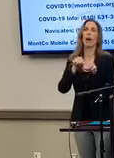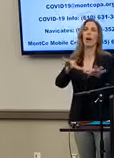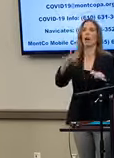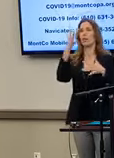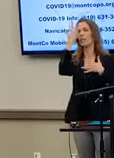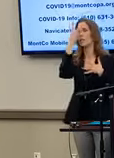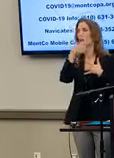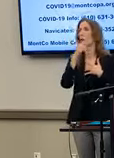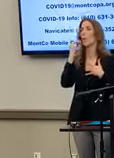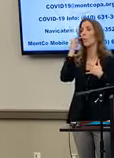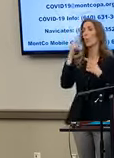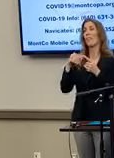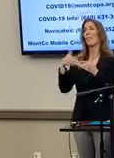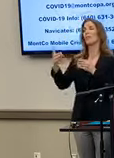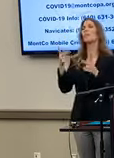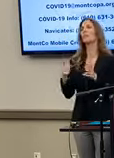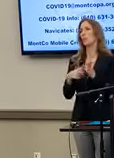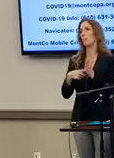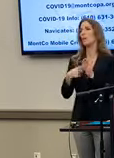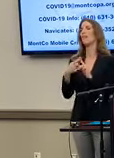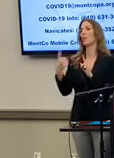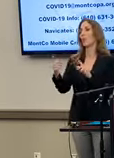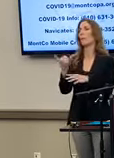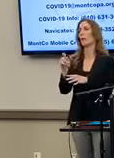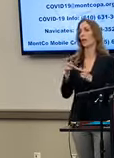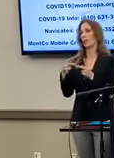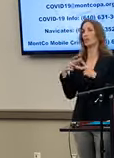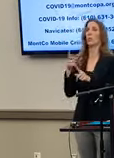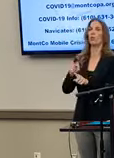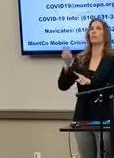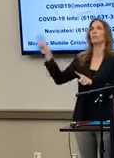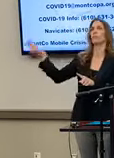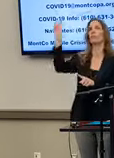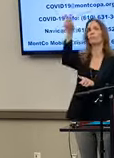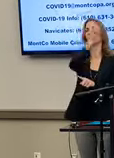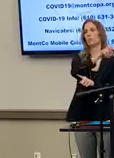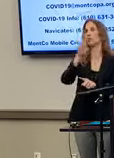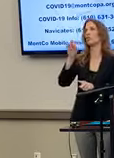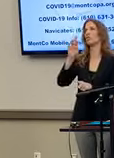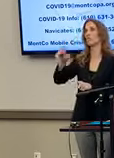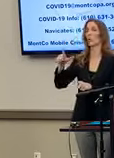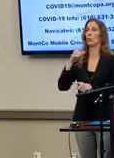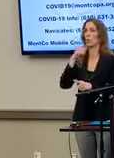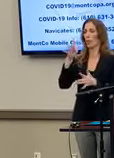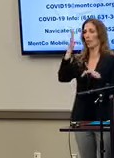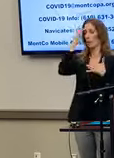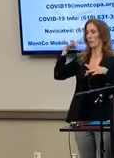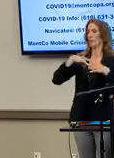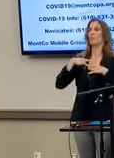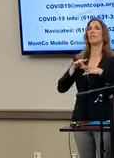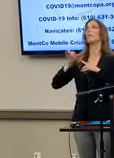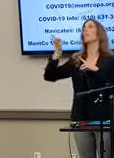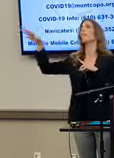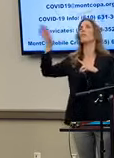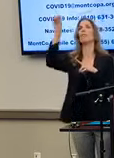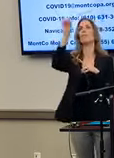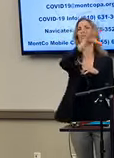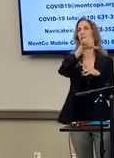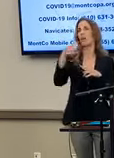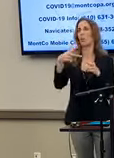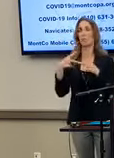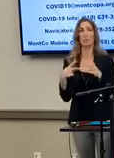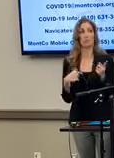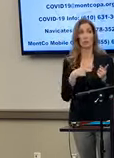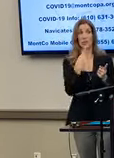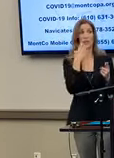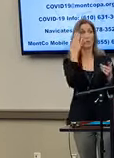next place, you know, sometimes I know they do go from site to site to site for these refuels, but they don't then carry the disease somewhere else. You say you don't know